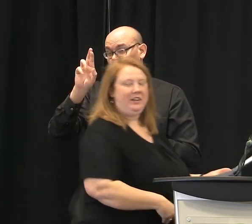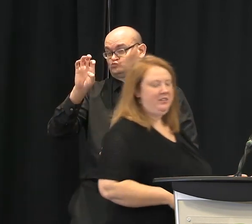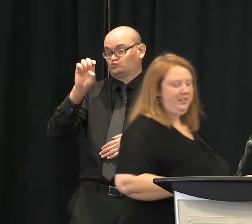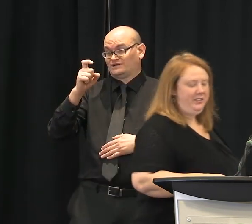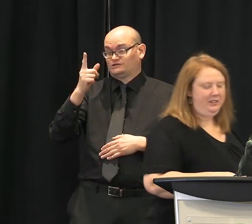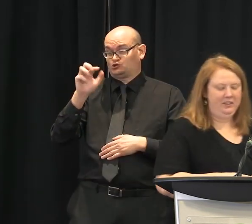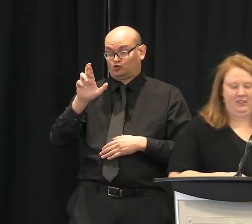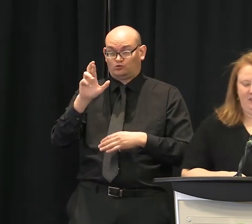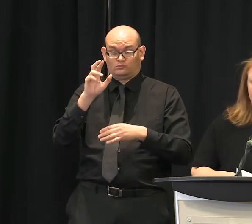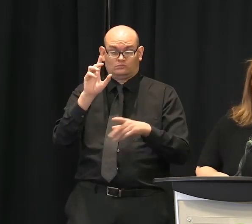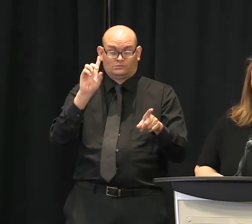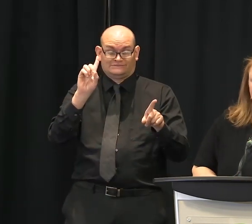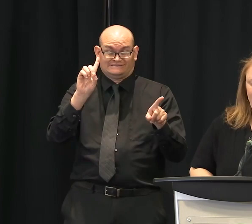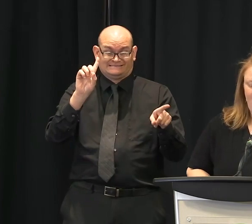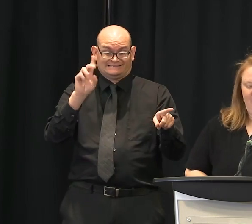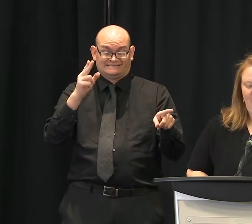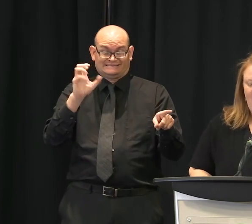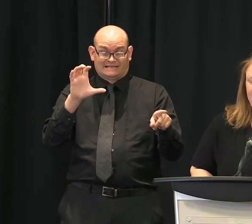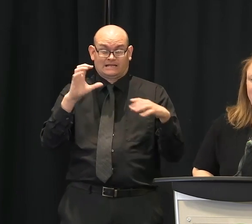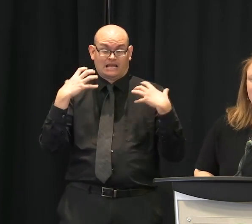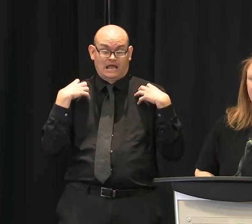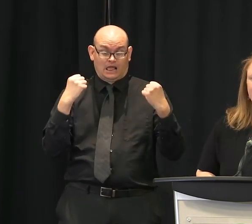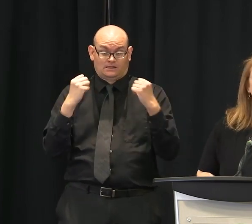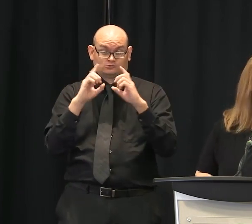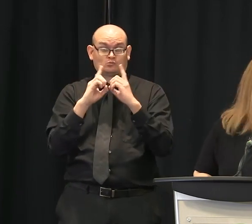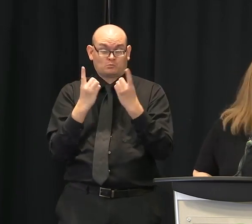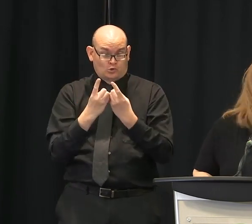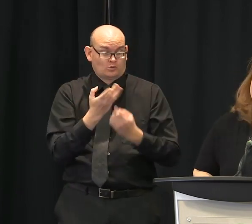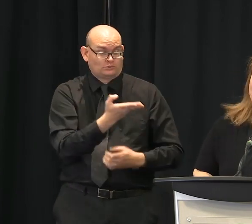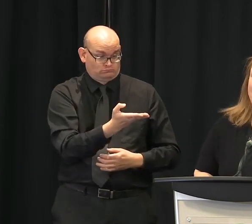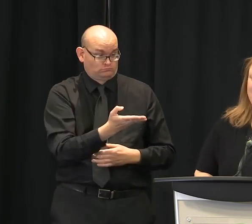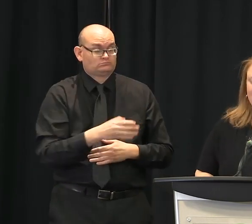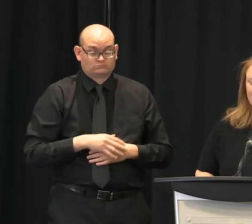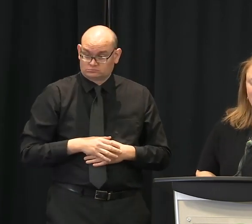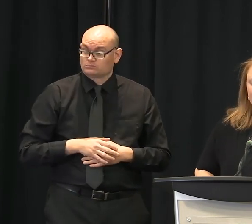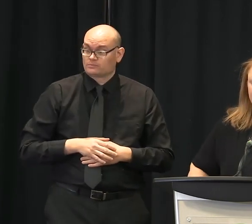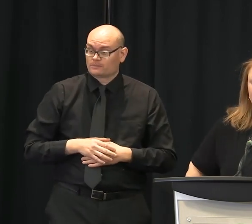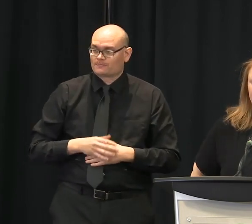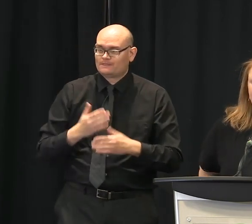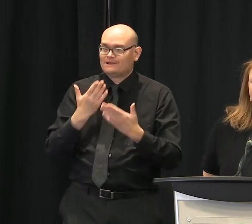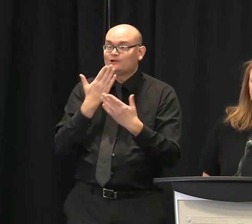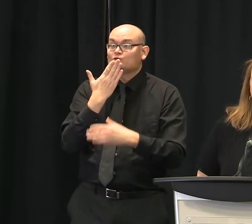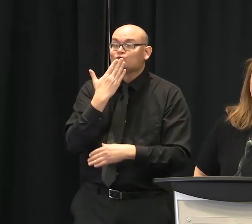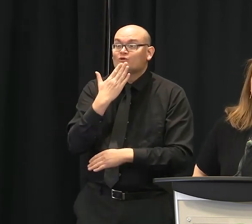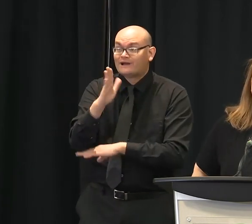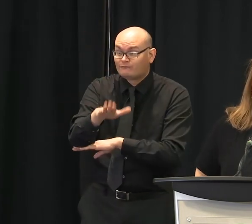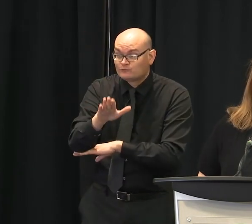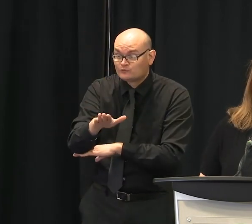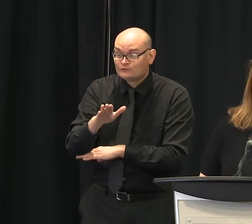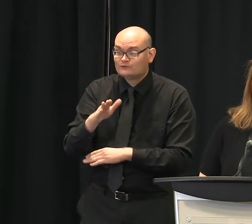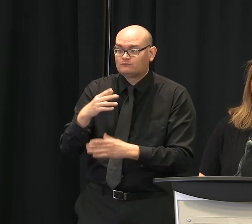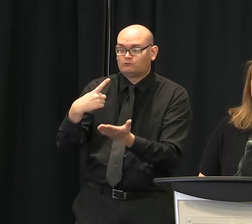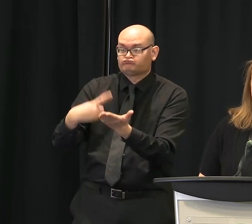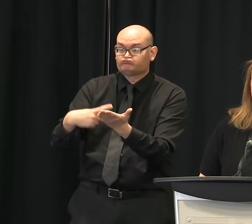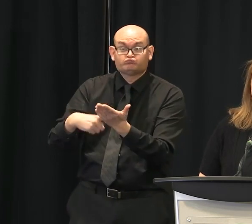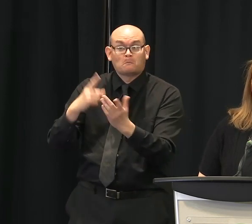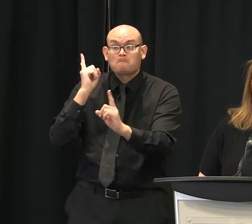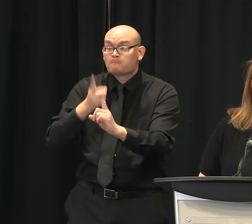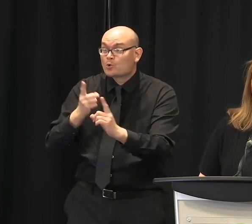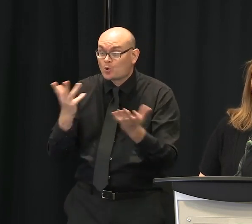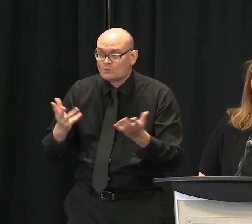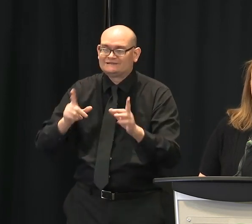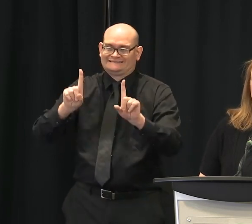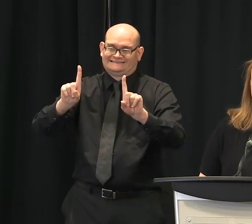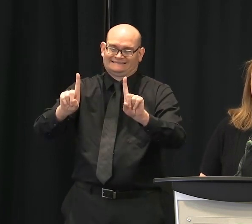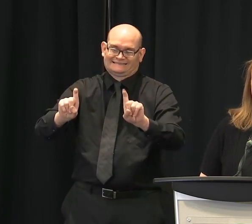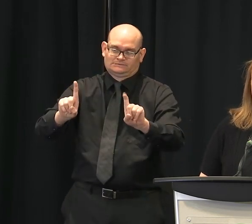Good afternoon, and yes, I'm going to talk some, think, about testing today. As our response to this pandemic